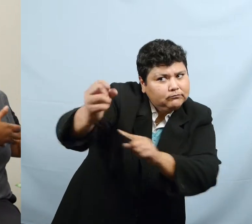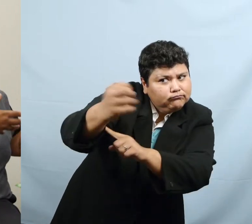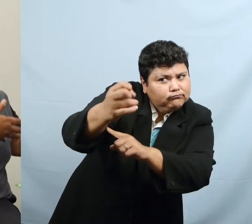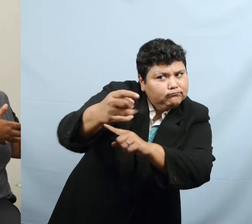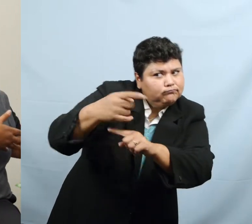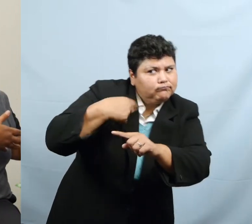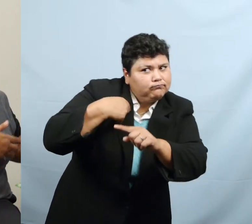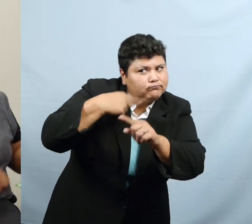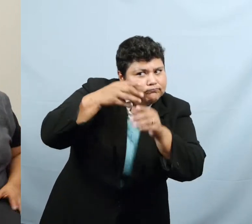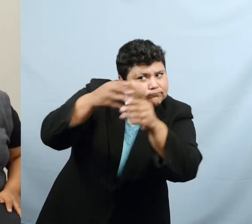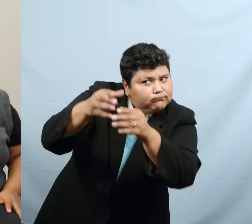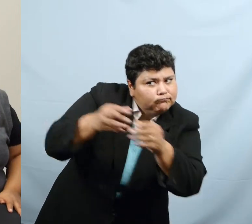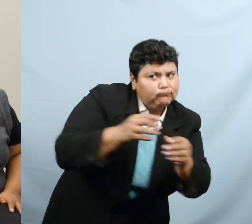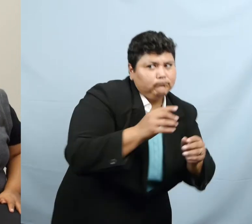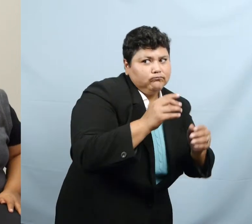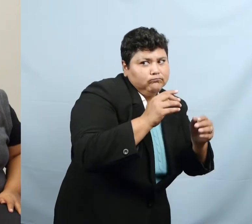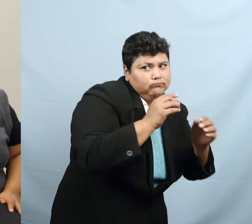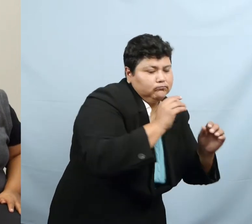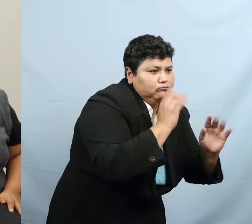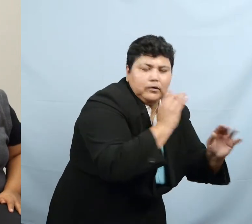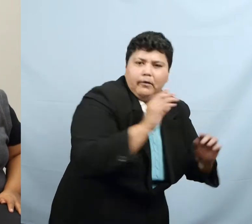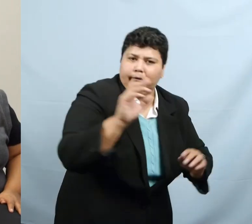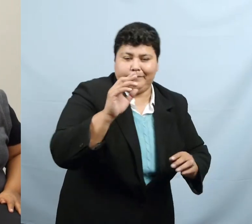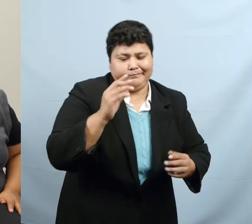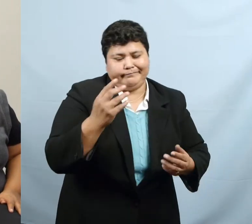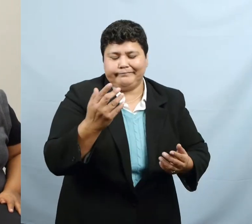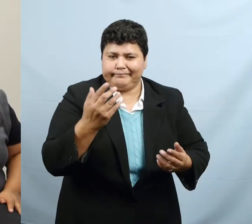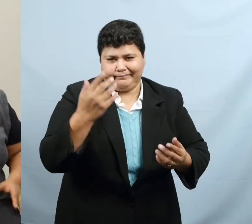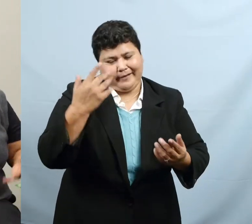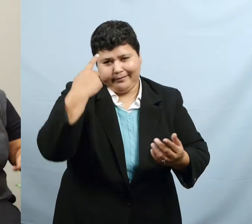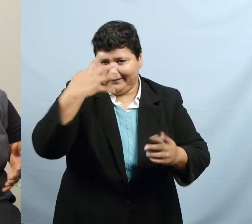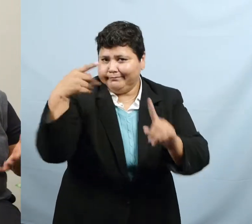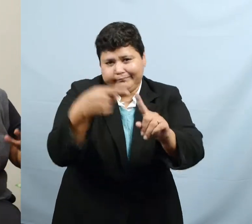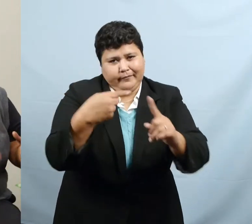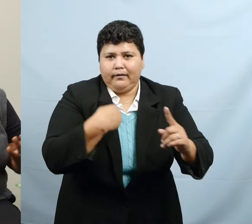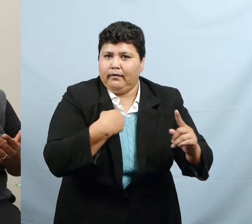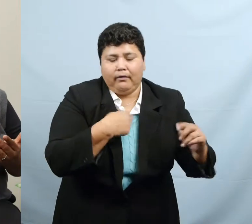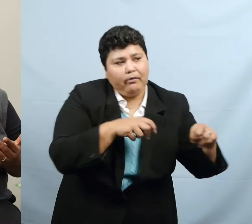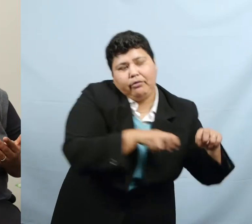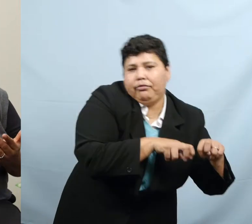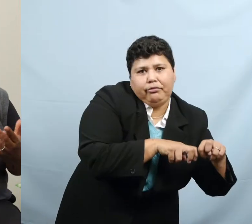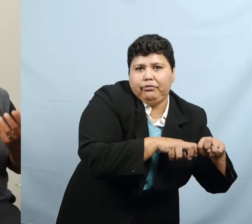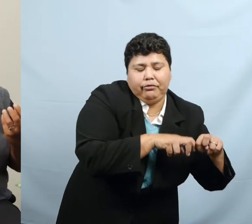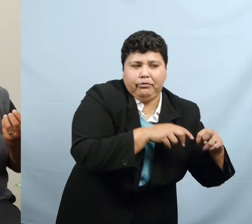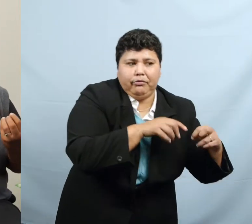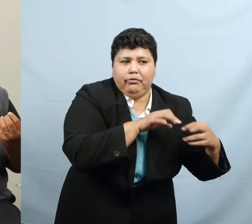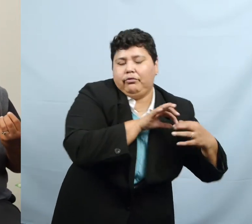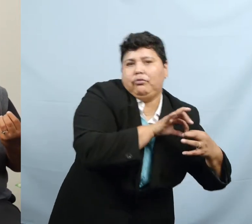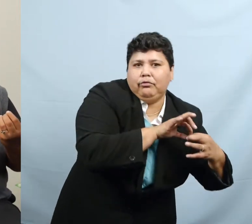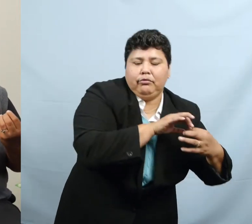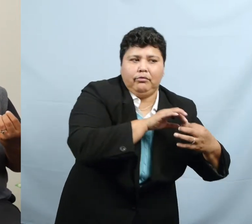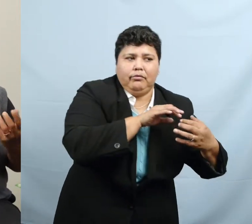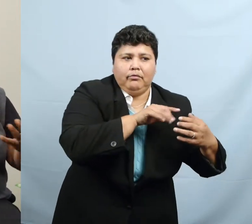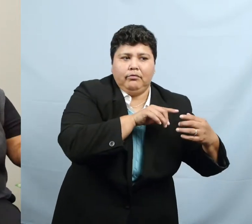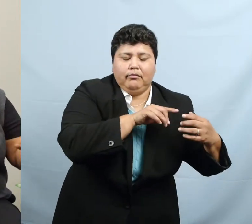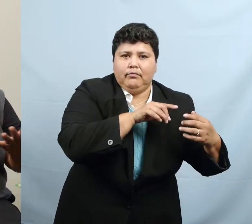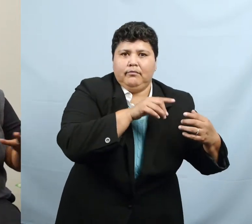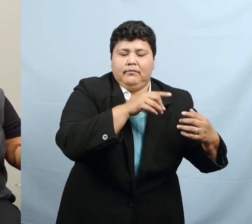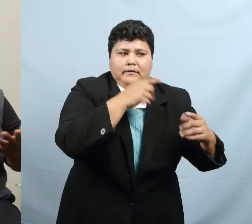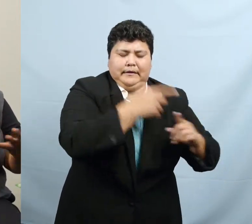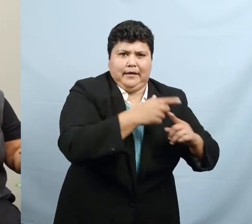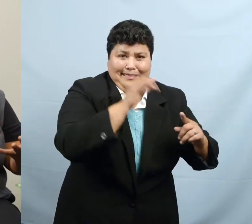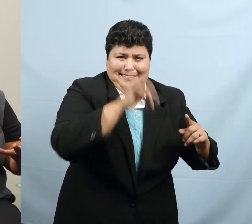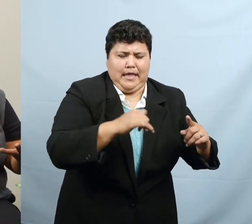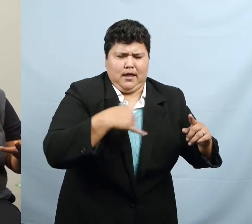again, too aligned with the sister at that point. And so that's when I started to feel, oh my goodness,